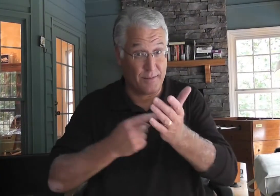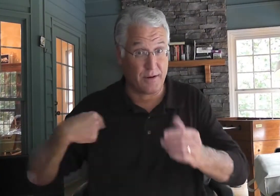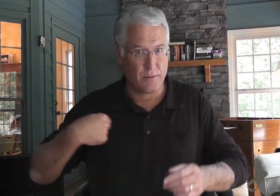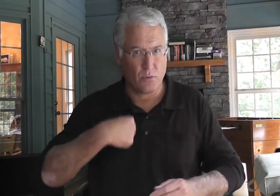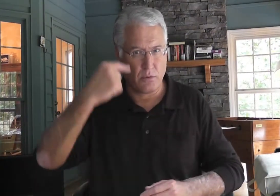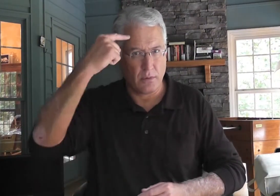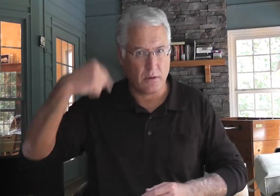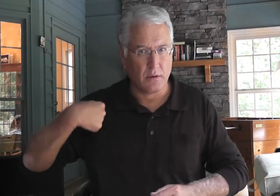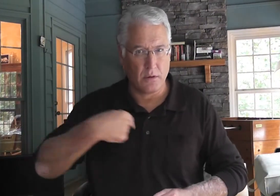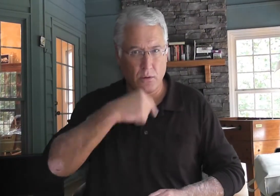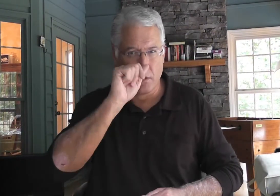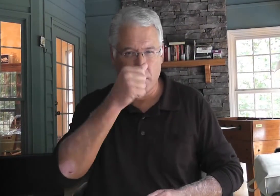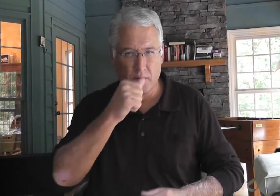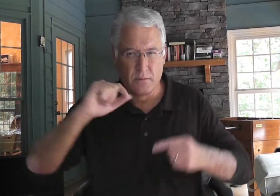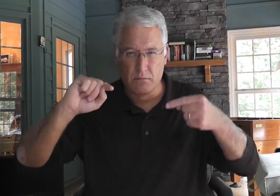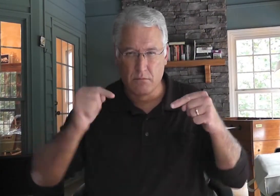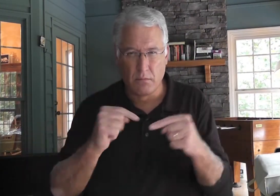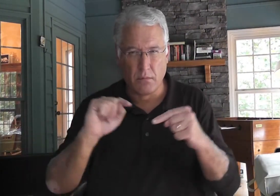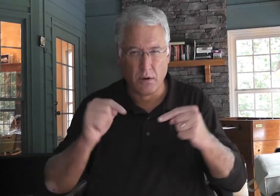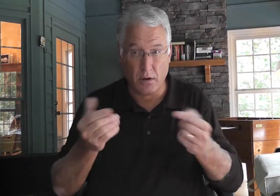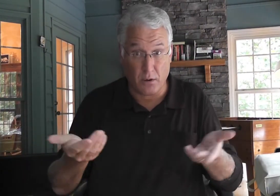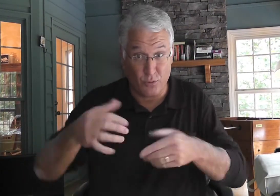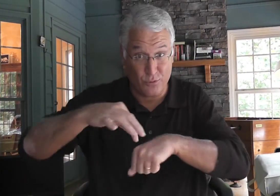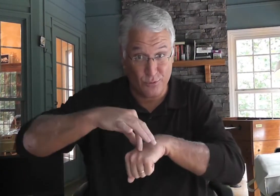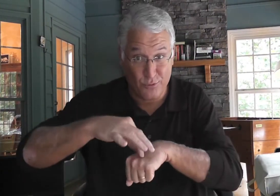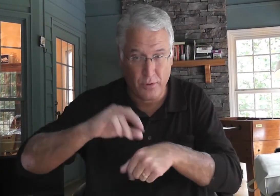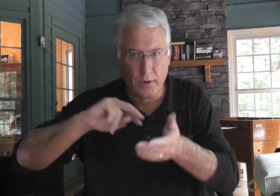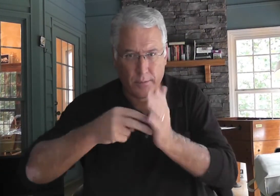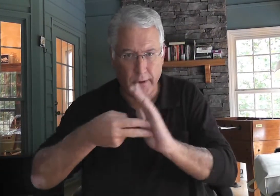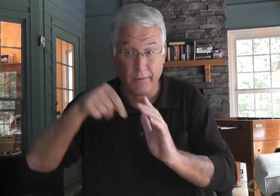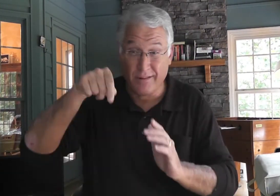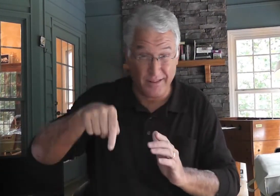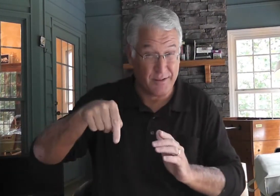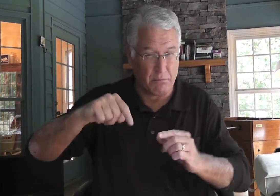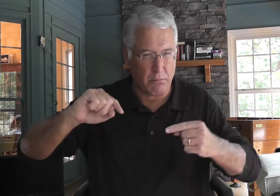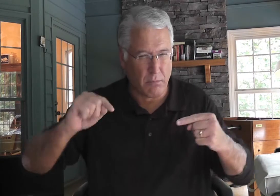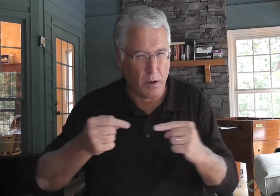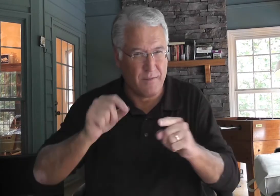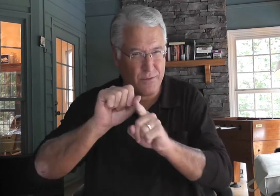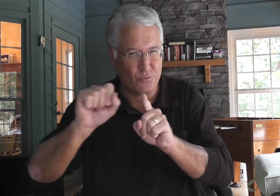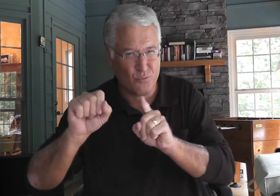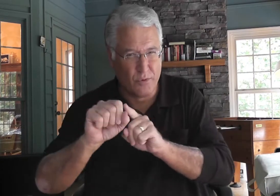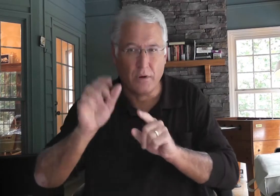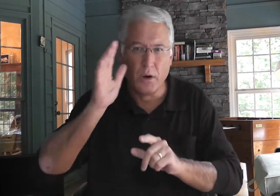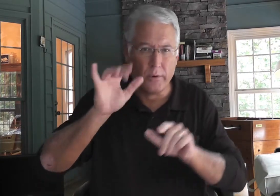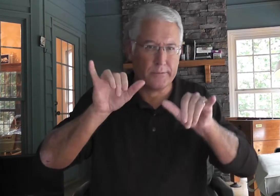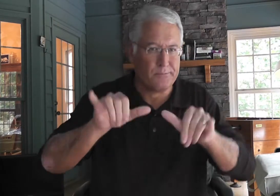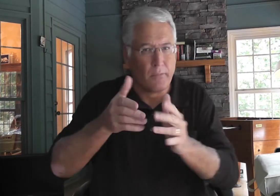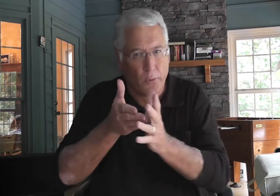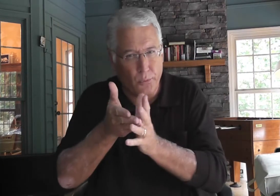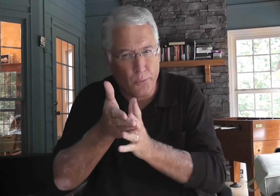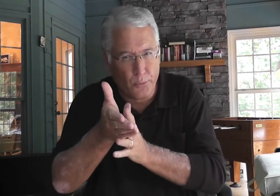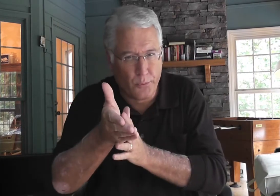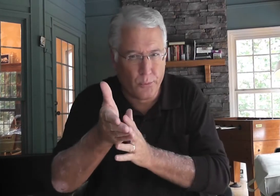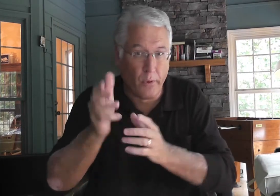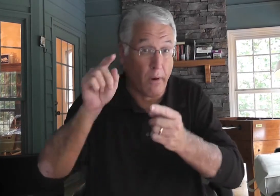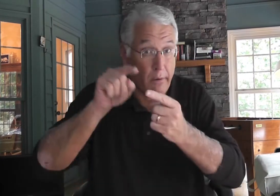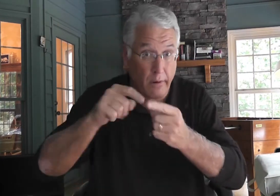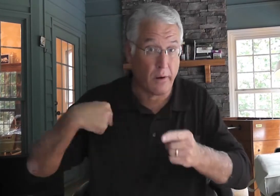Now, sometimes we think that we're suffering here on earth. And it's just so painful. We have such bad situations to